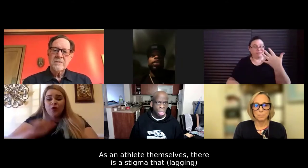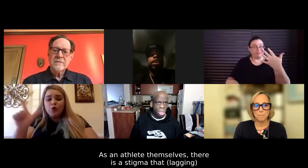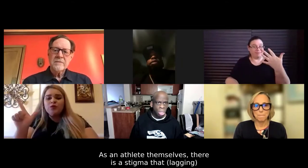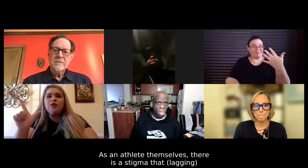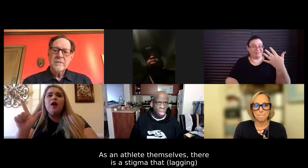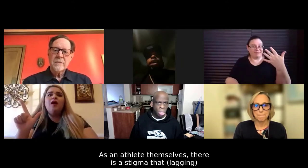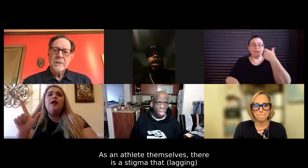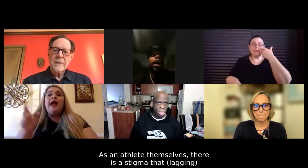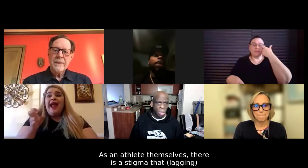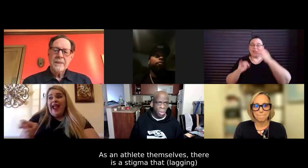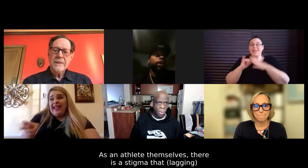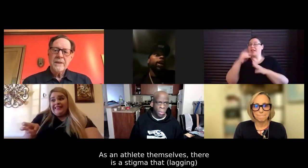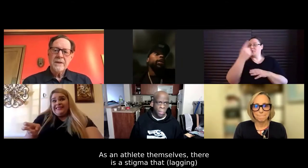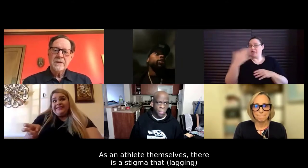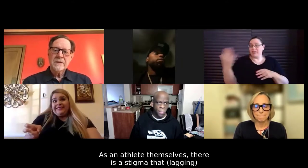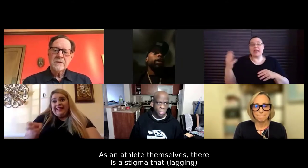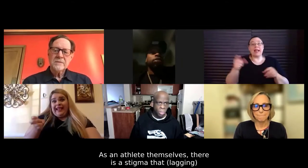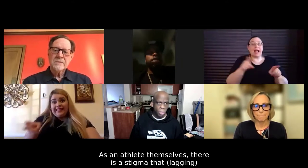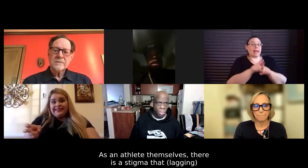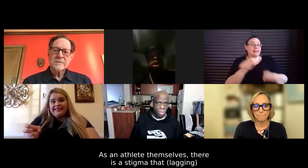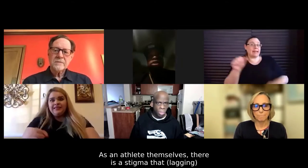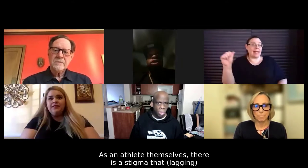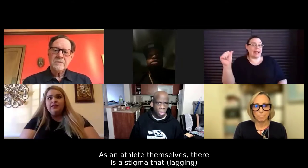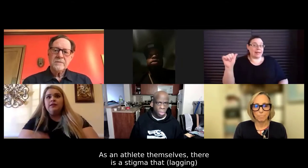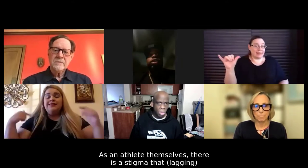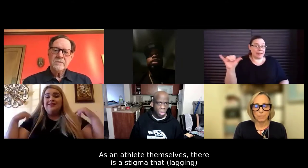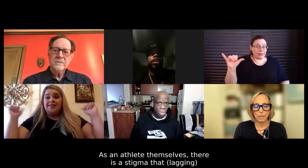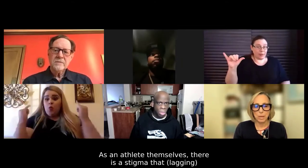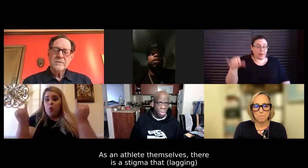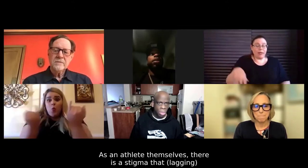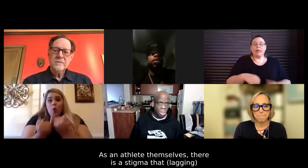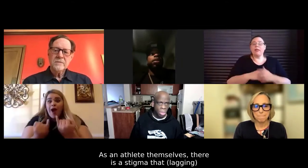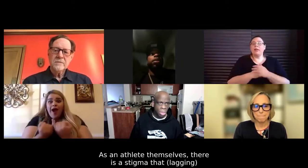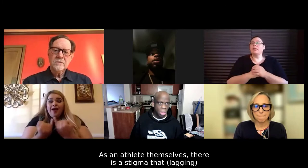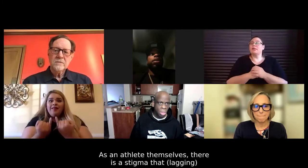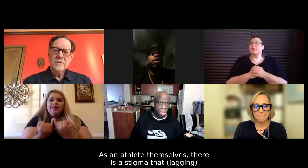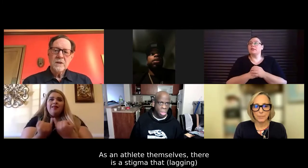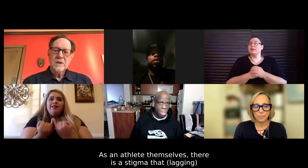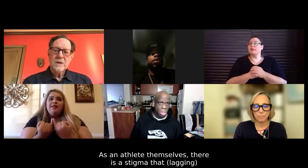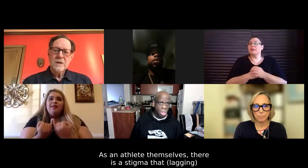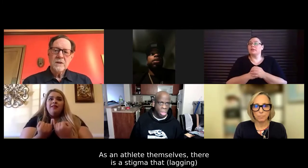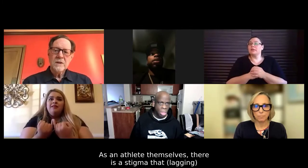things. And with being an athlete as well, you know, there's a stigma that